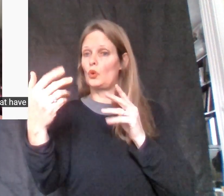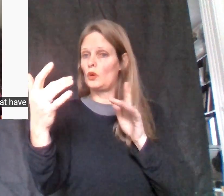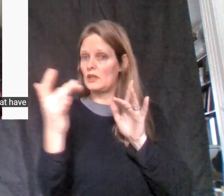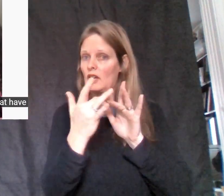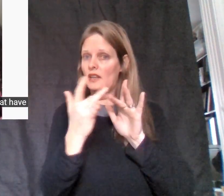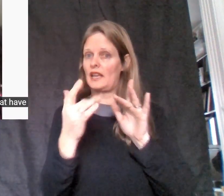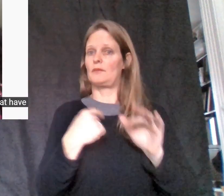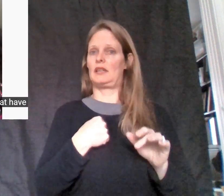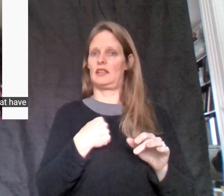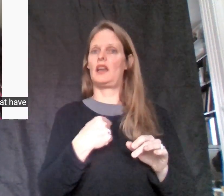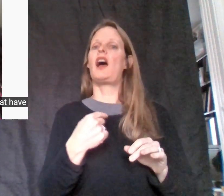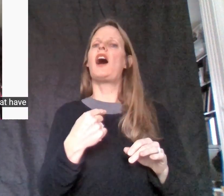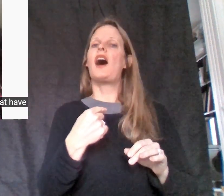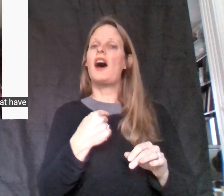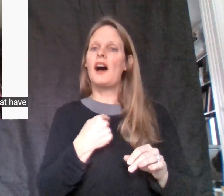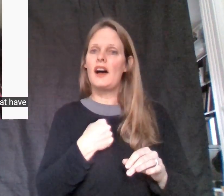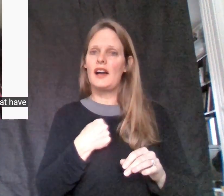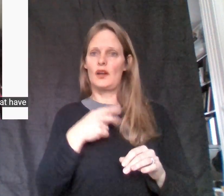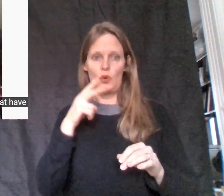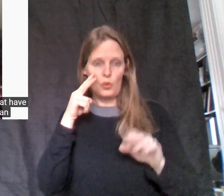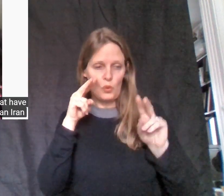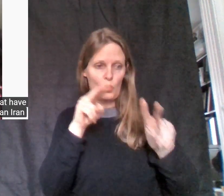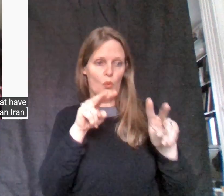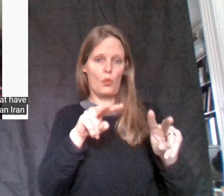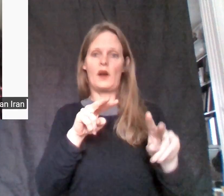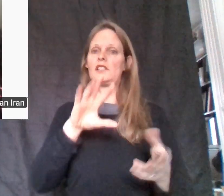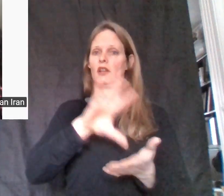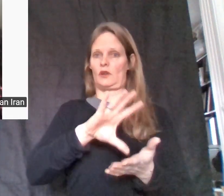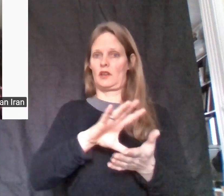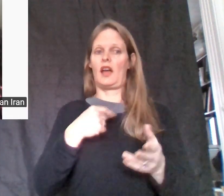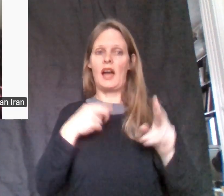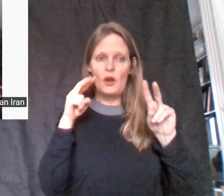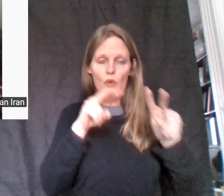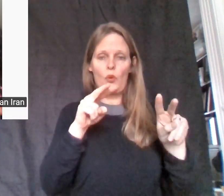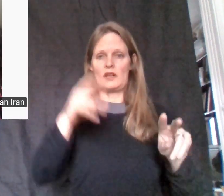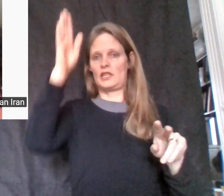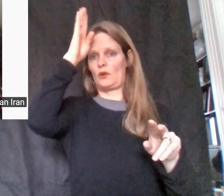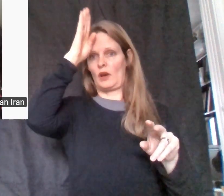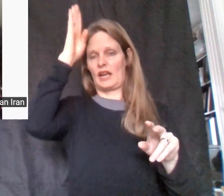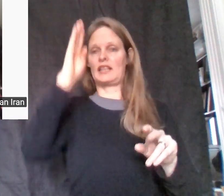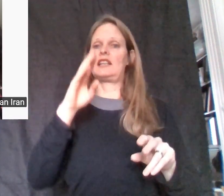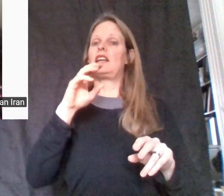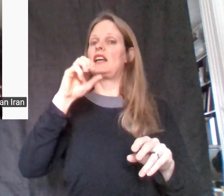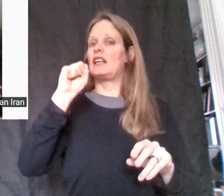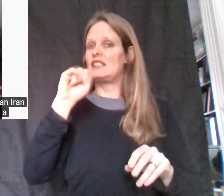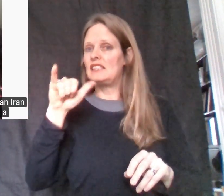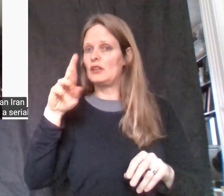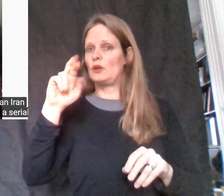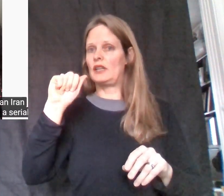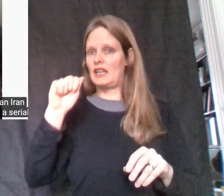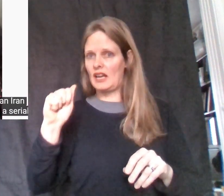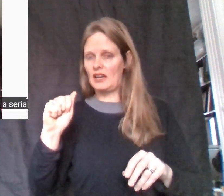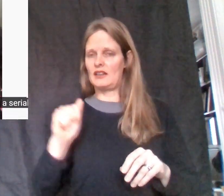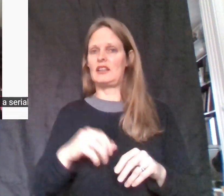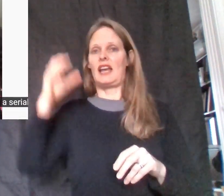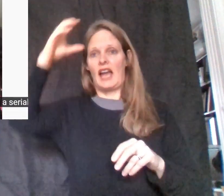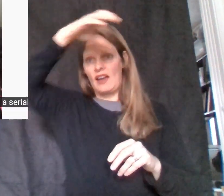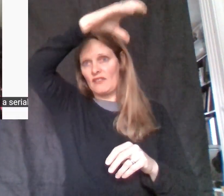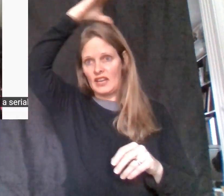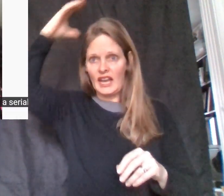here's the deal. I'm an Iran watcher. I'm an Iraq watcher. I'm a Syria watcher. I'm an